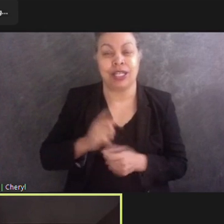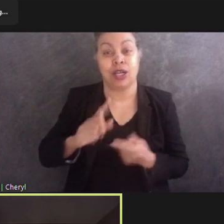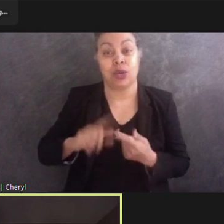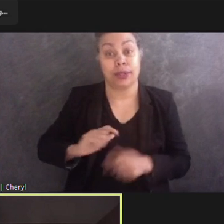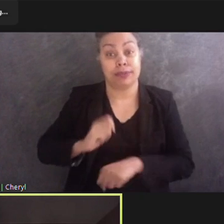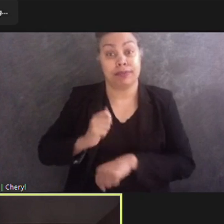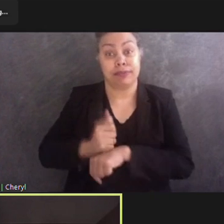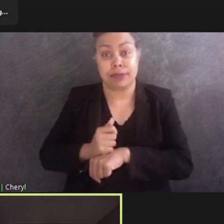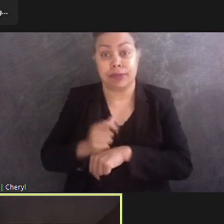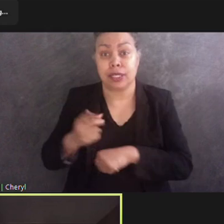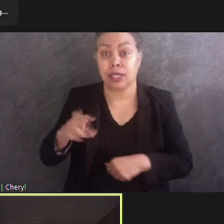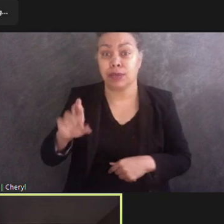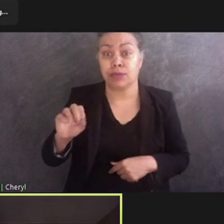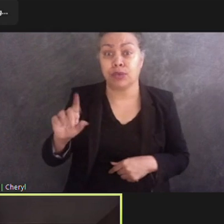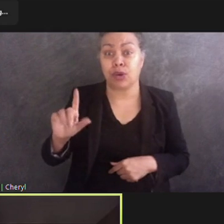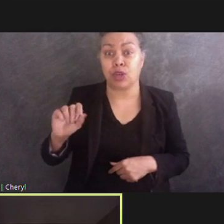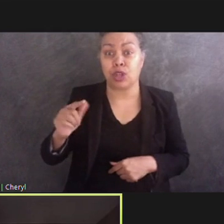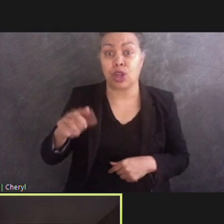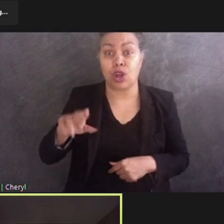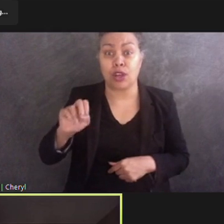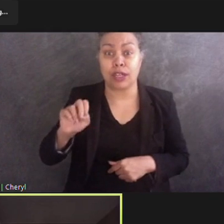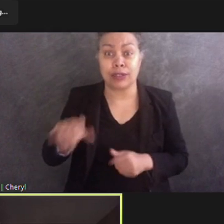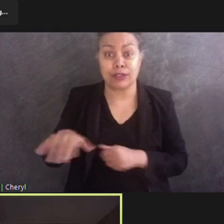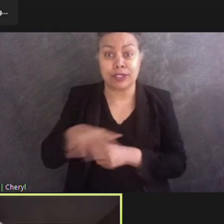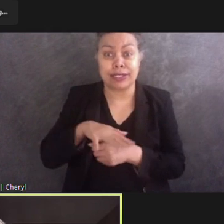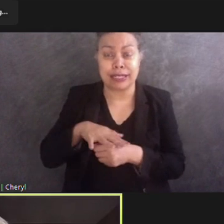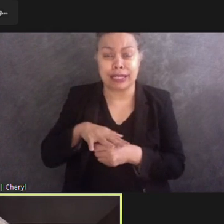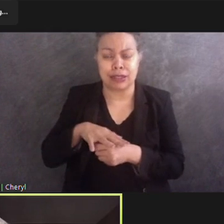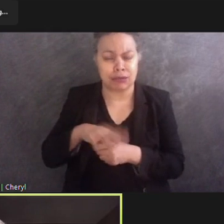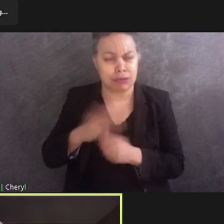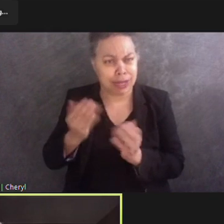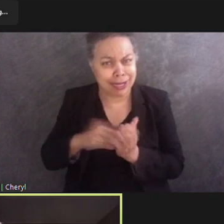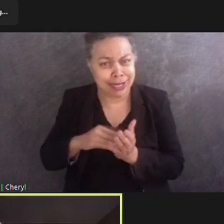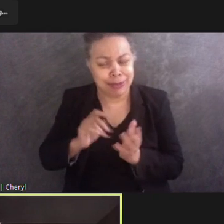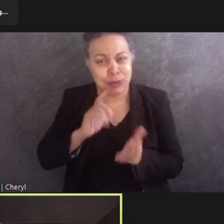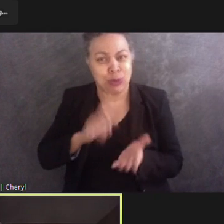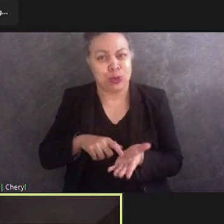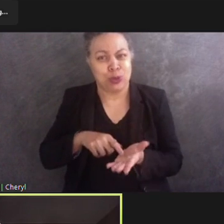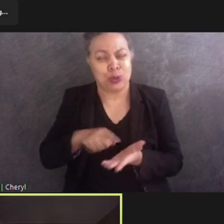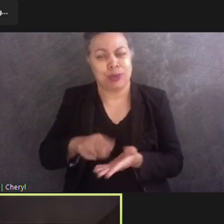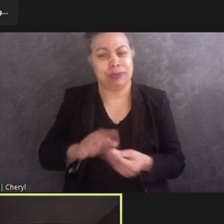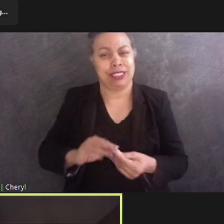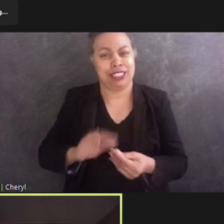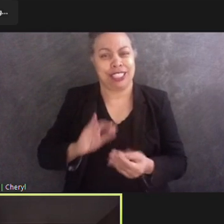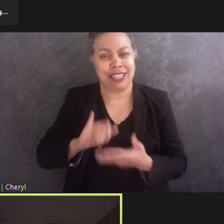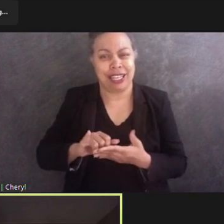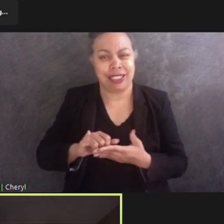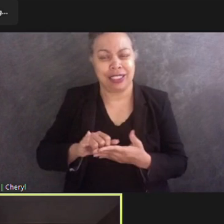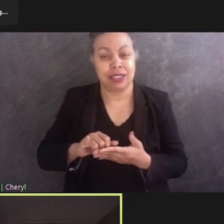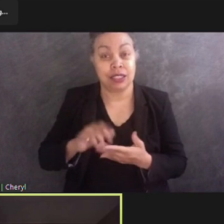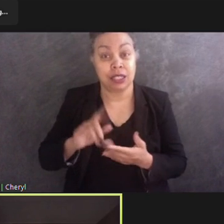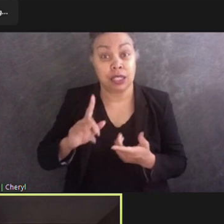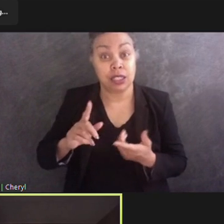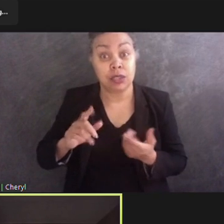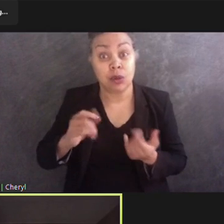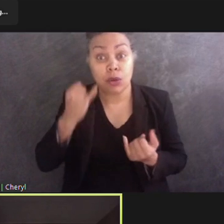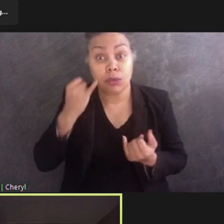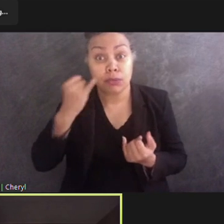stories. It's documented. So, imagine my surprise when coming back to this work in 2019 after nearly